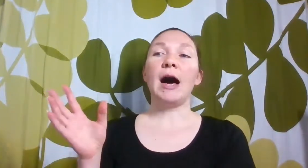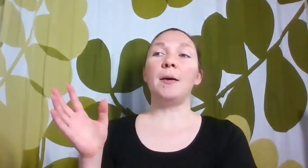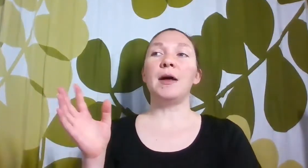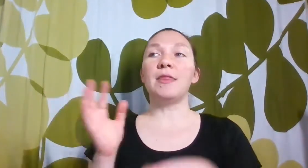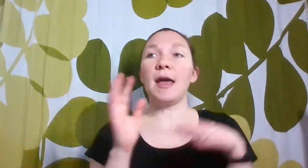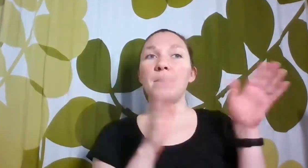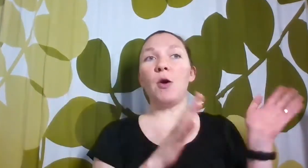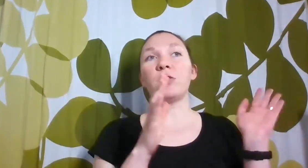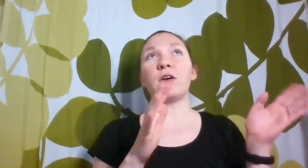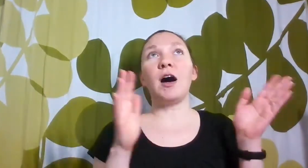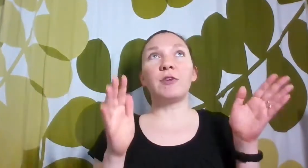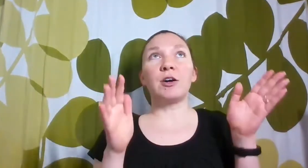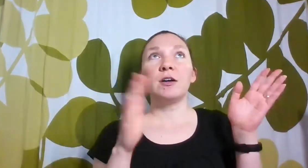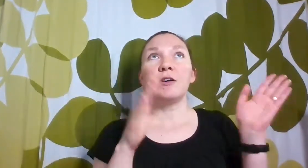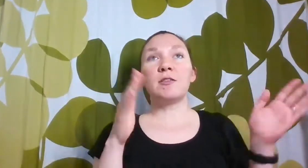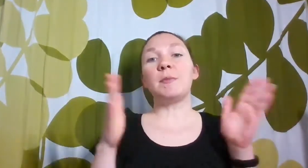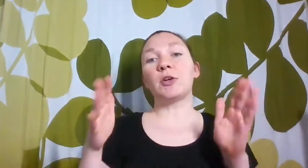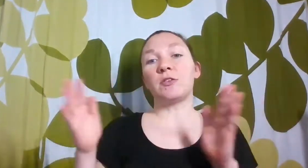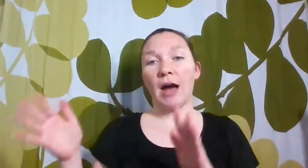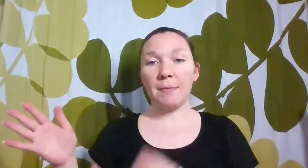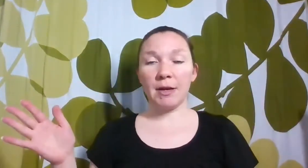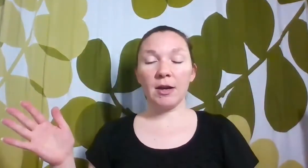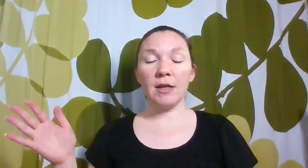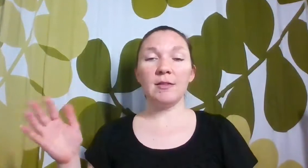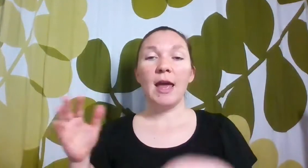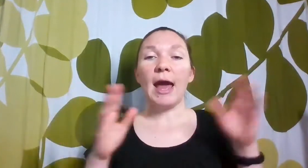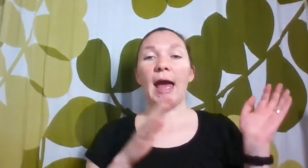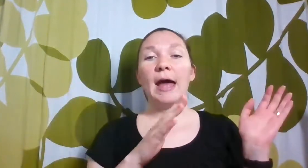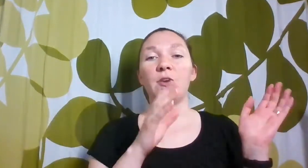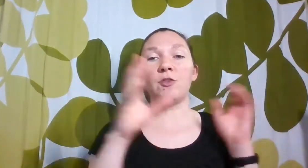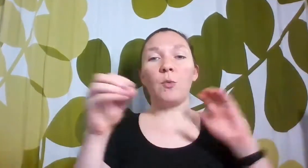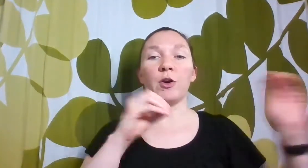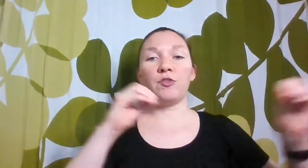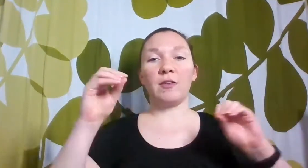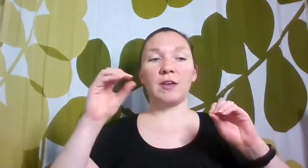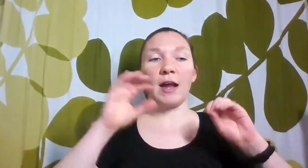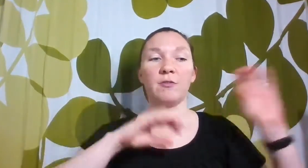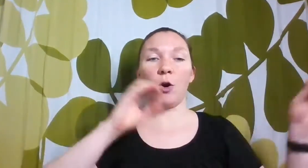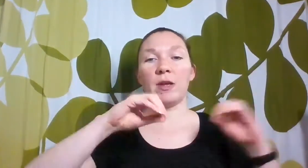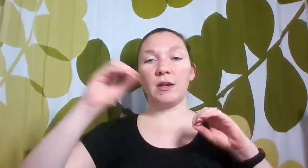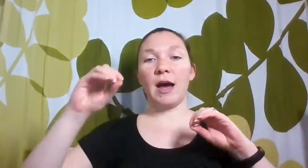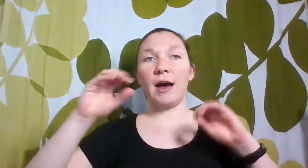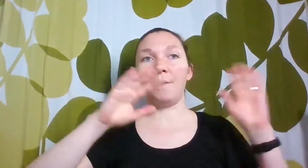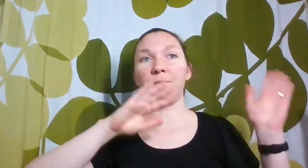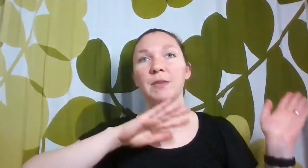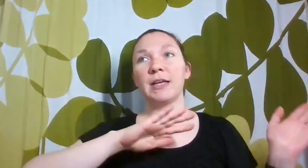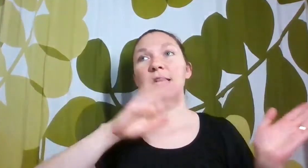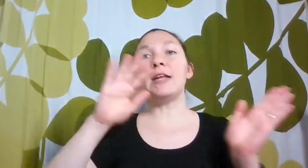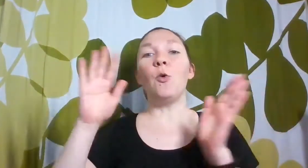They both cover similar time periods. And so we're just kind of going in